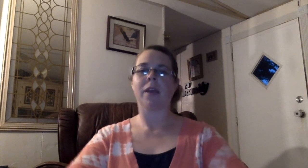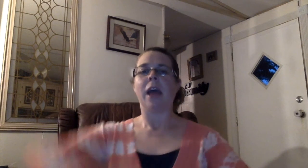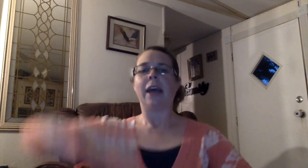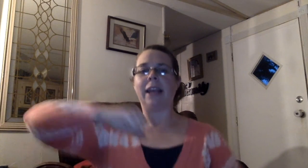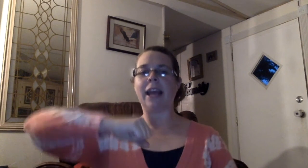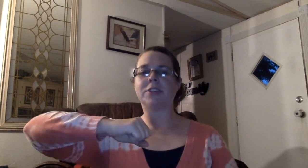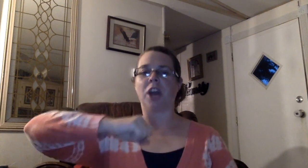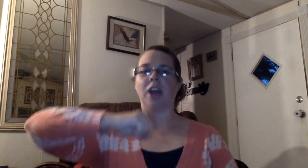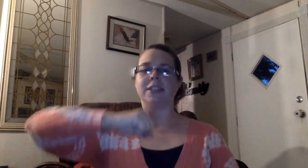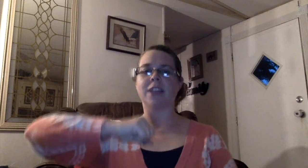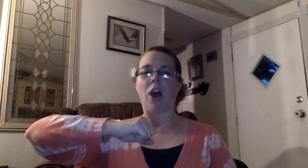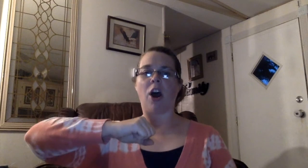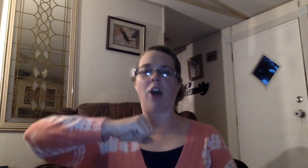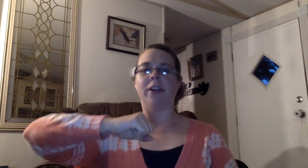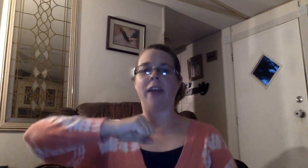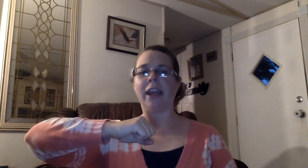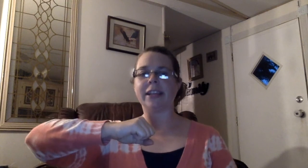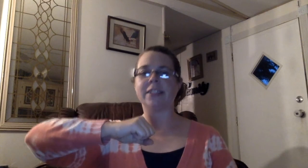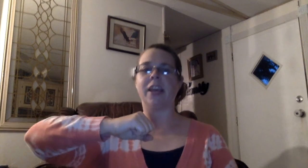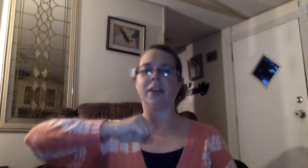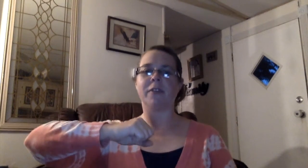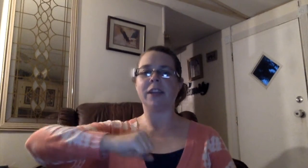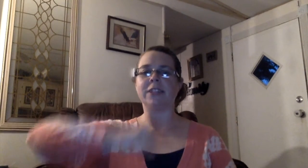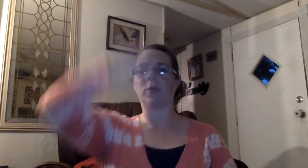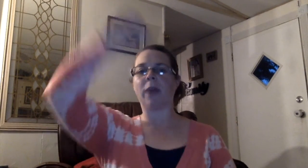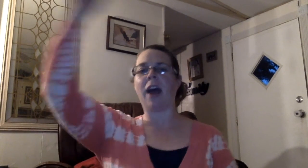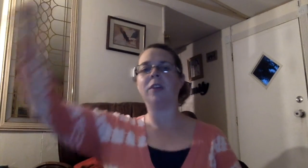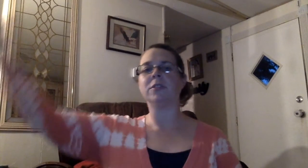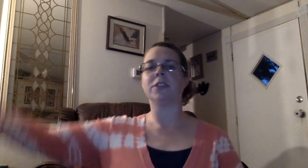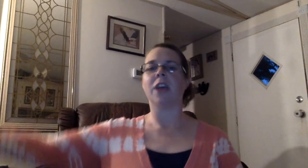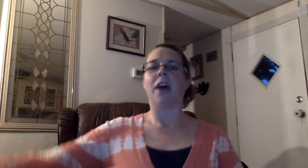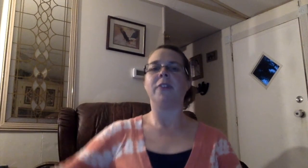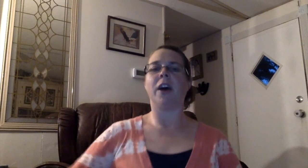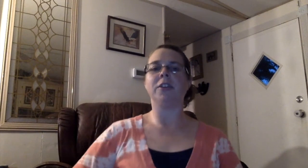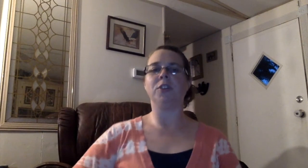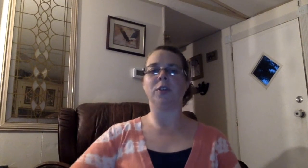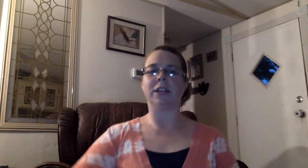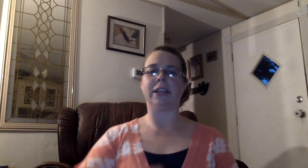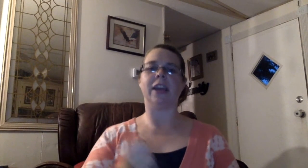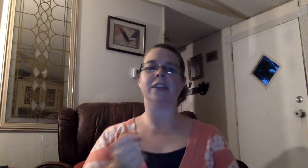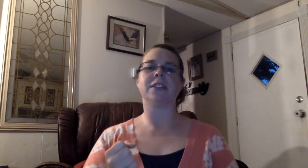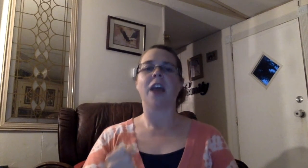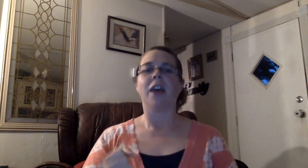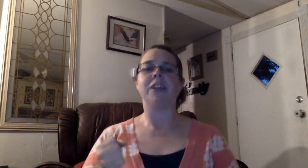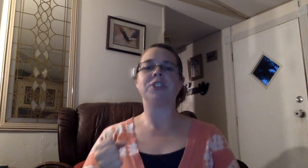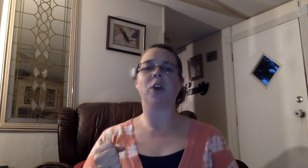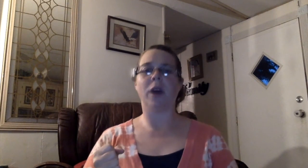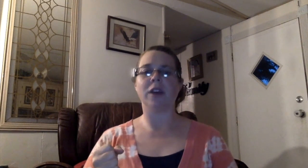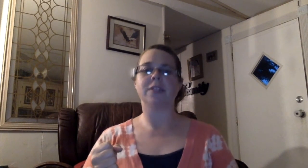Electrons are negative, they surround the nucleus, they show us